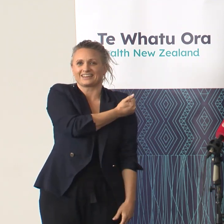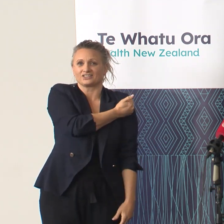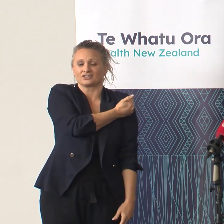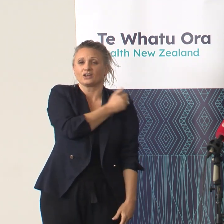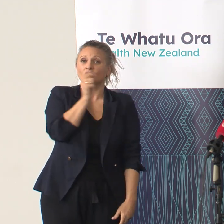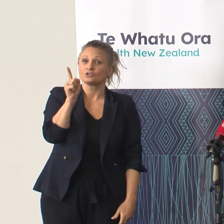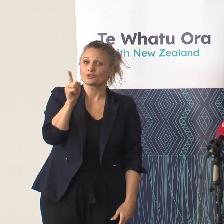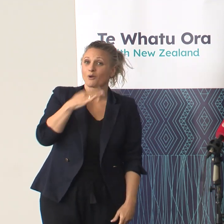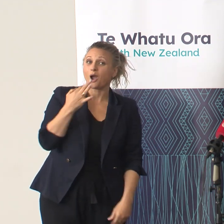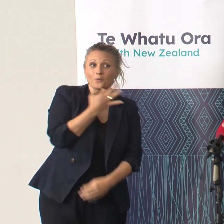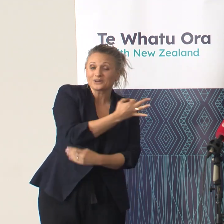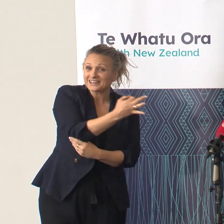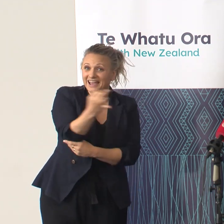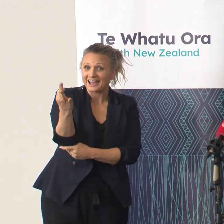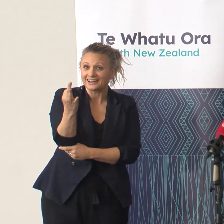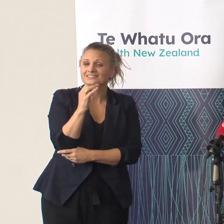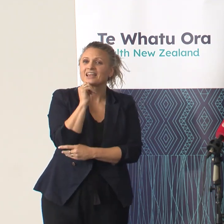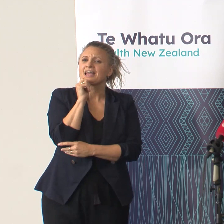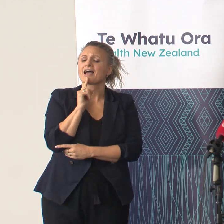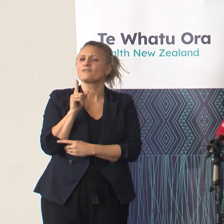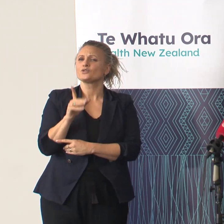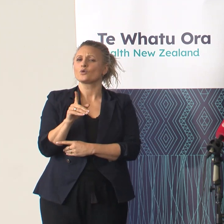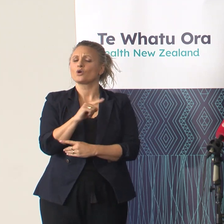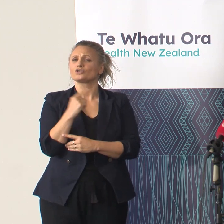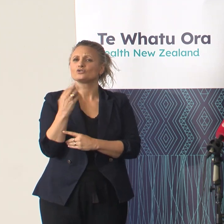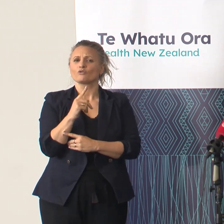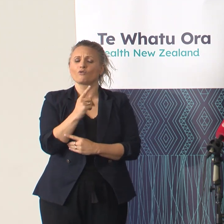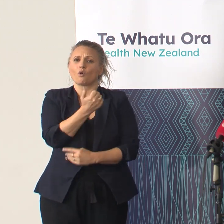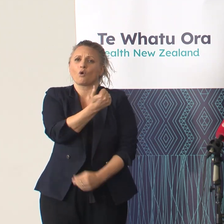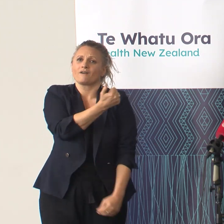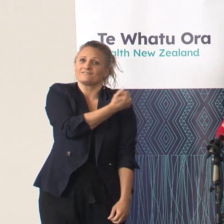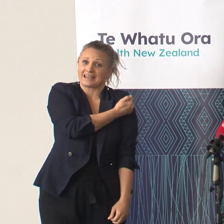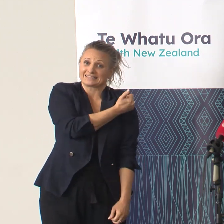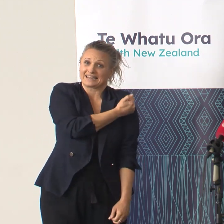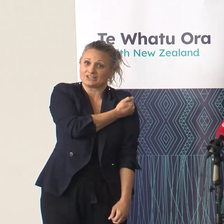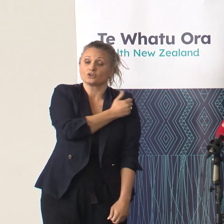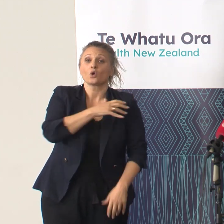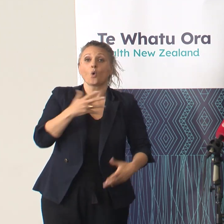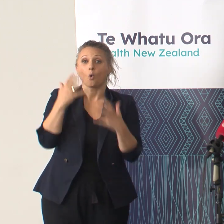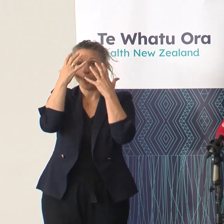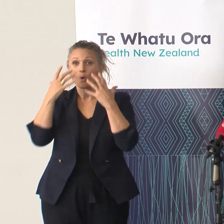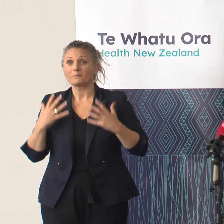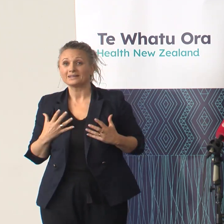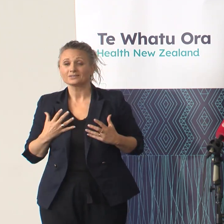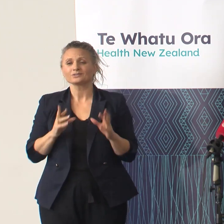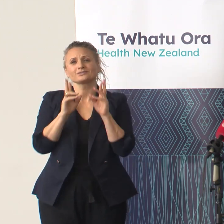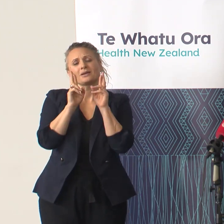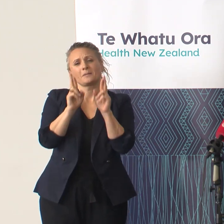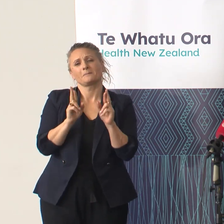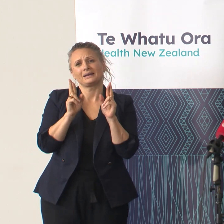you're due a flu or COVID-19 vaccination, or a measles vaccination, please don't delay, go and get it today.